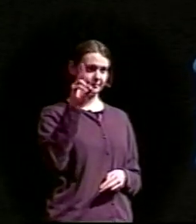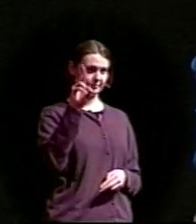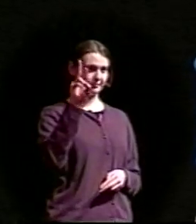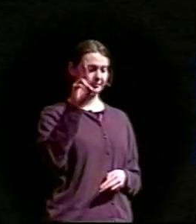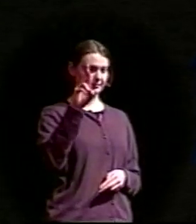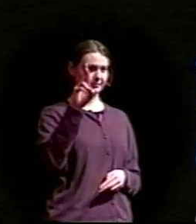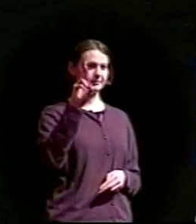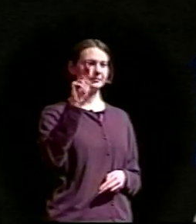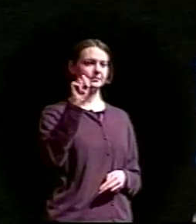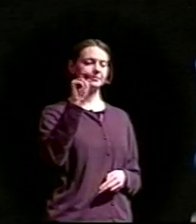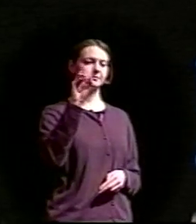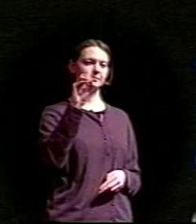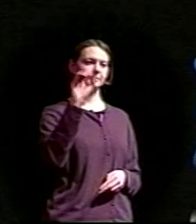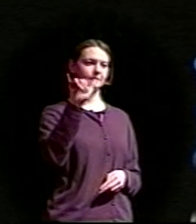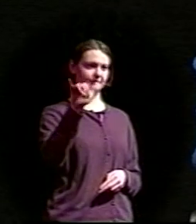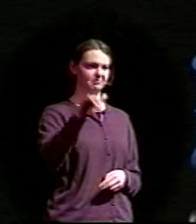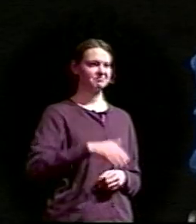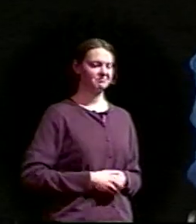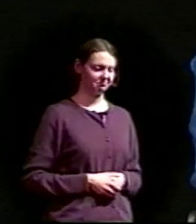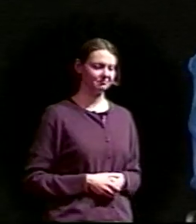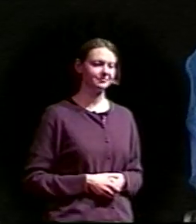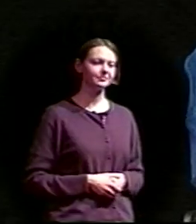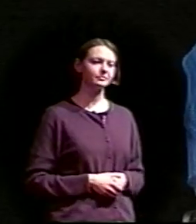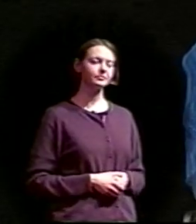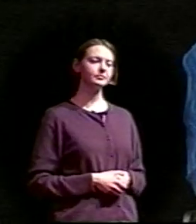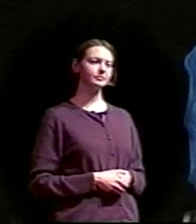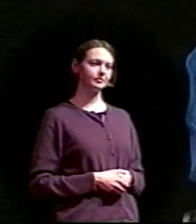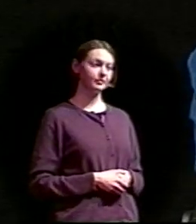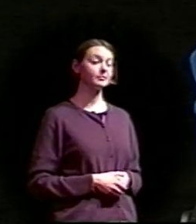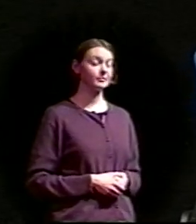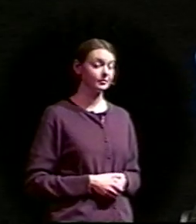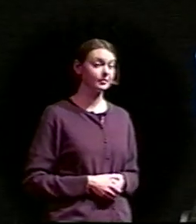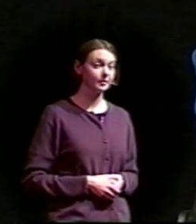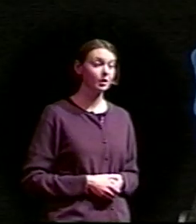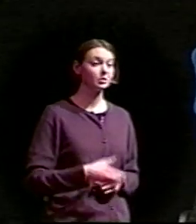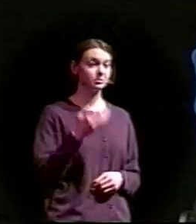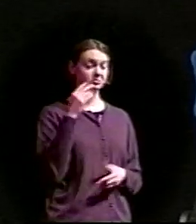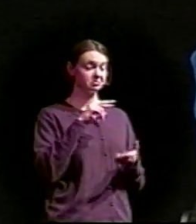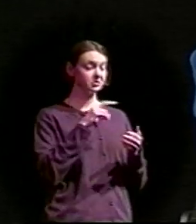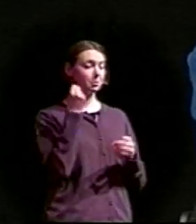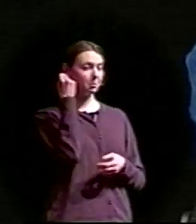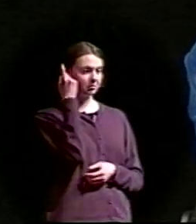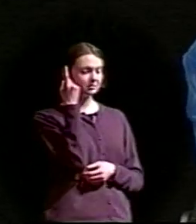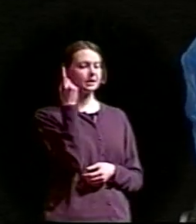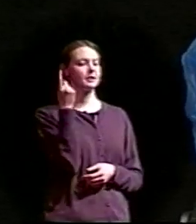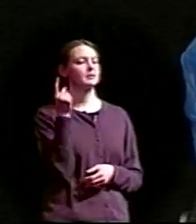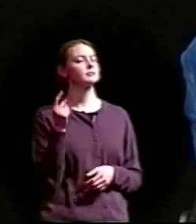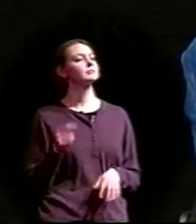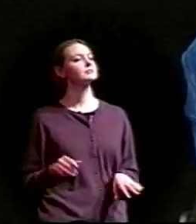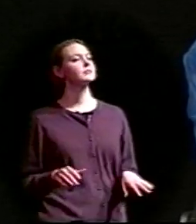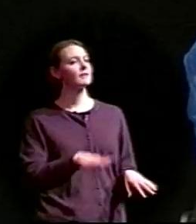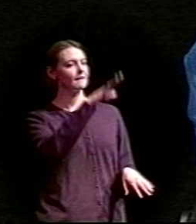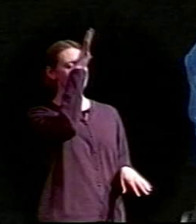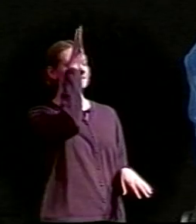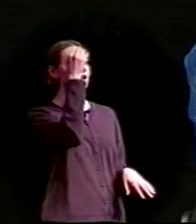-N-O-Y, so that Winans would know, so that her father would know, that he was never alone in battle,